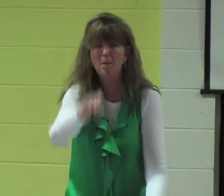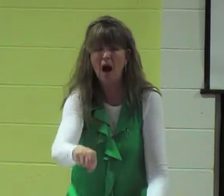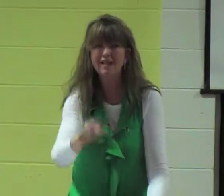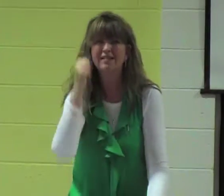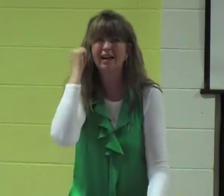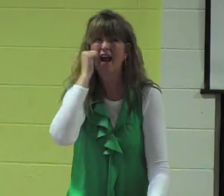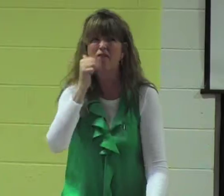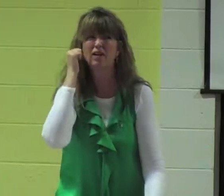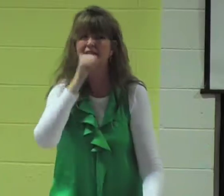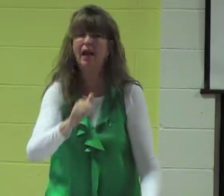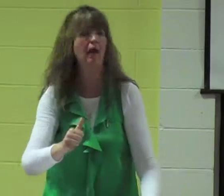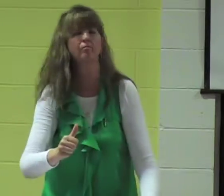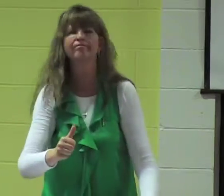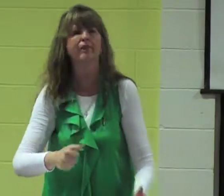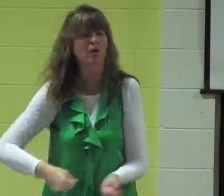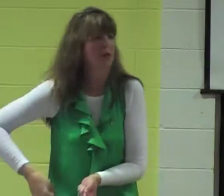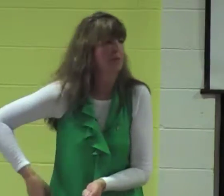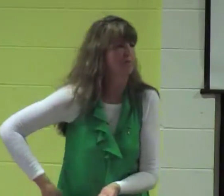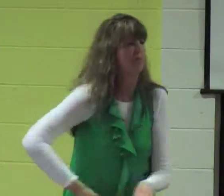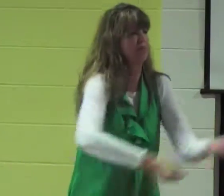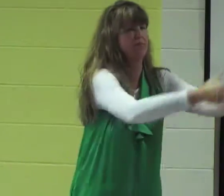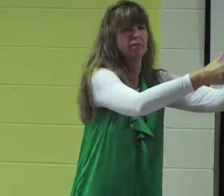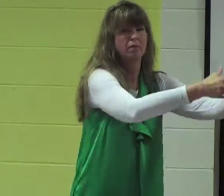your desires, you must every day